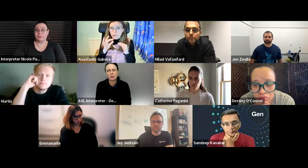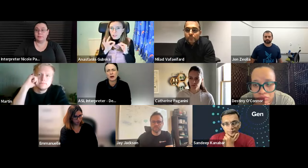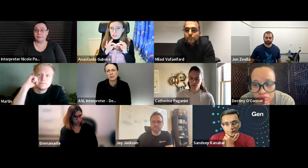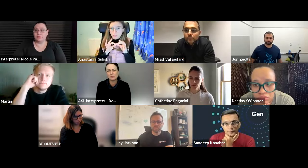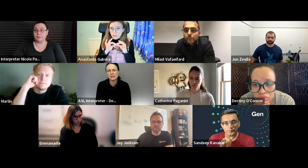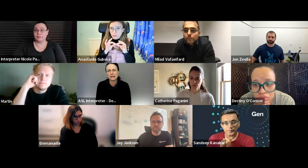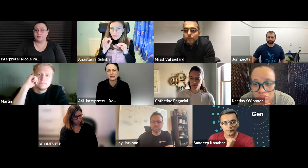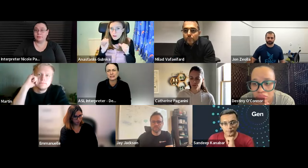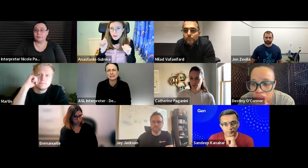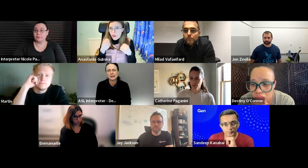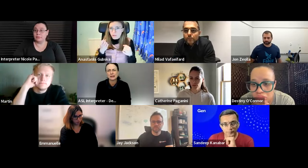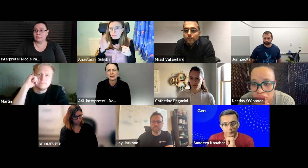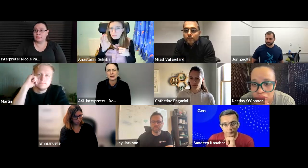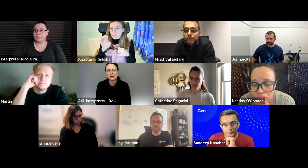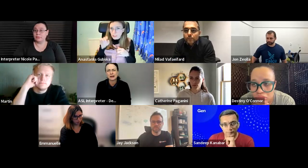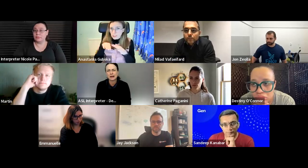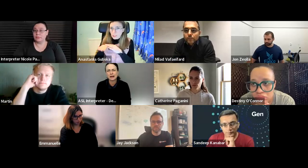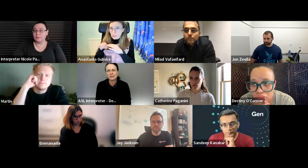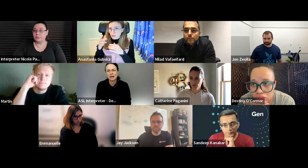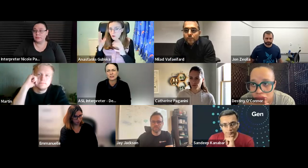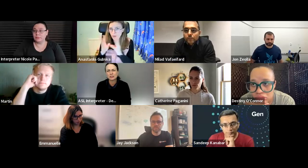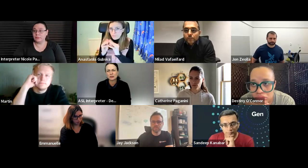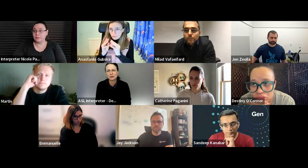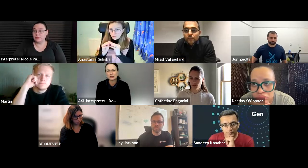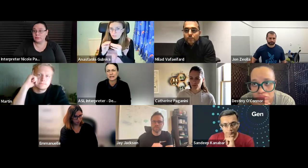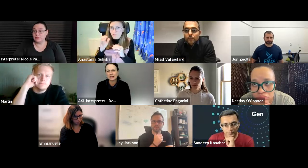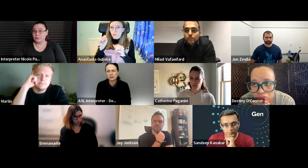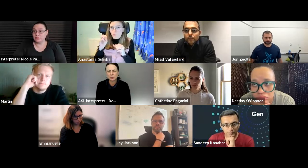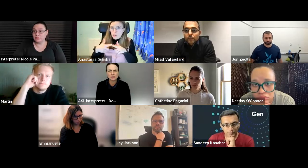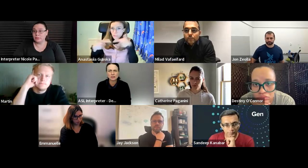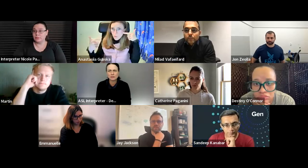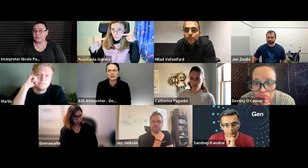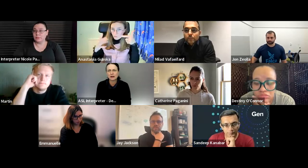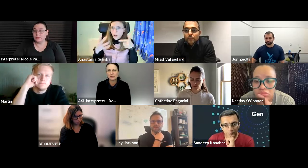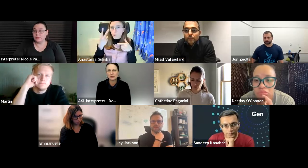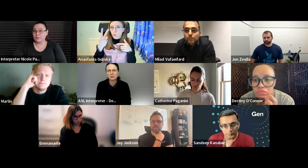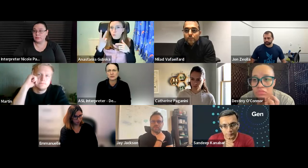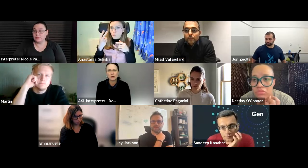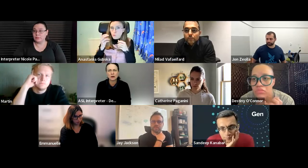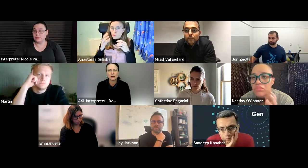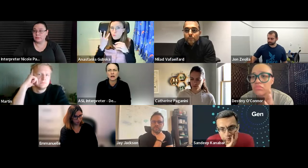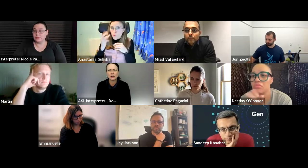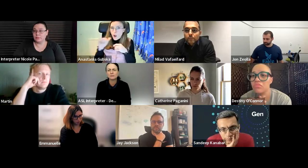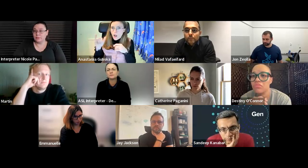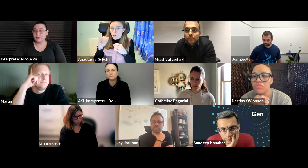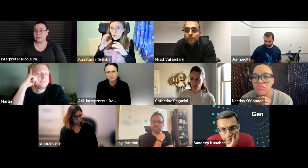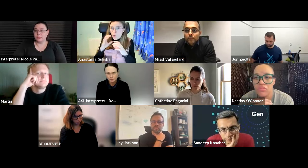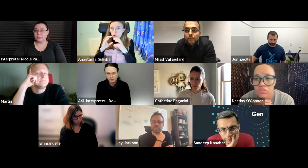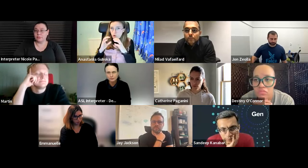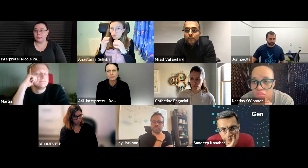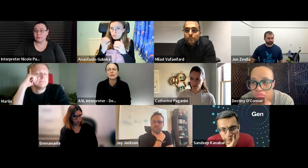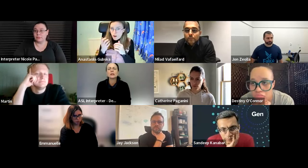got a bit of a problem because i'm not sure interpreters have been to that conference before um